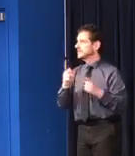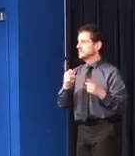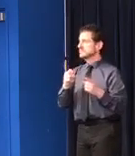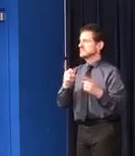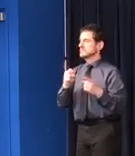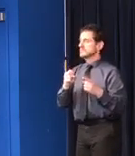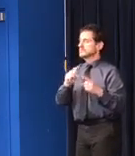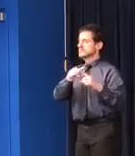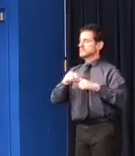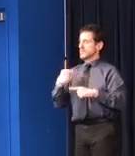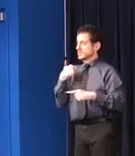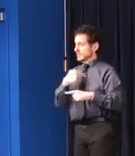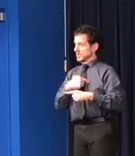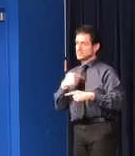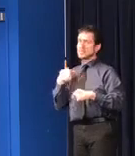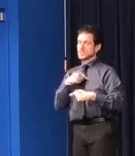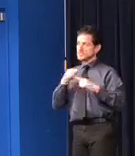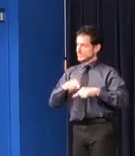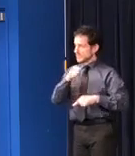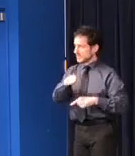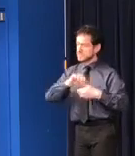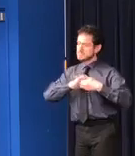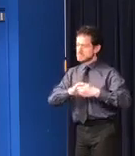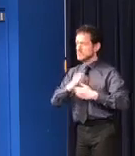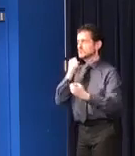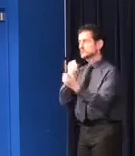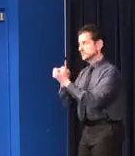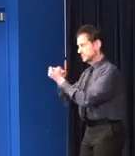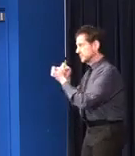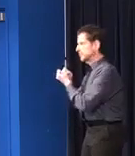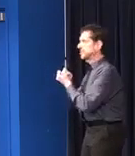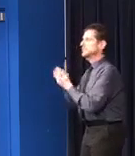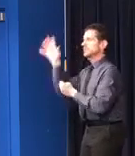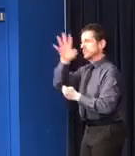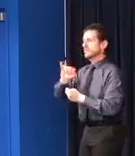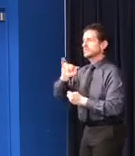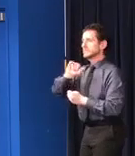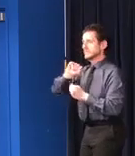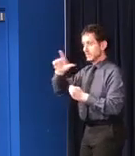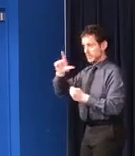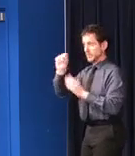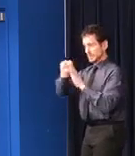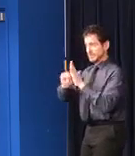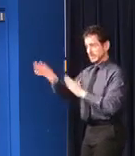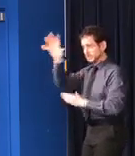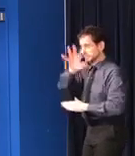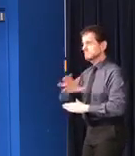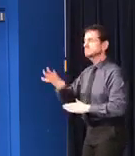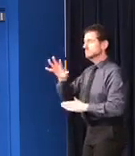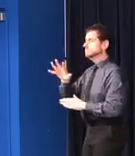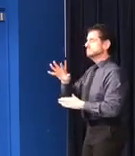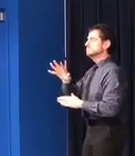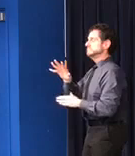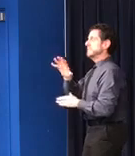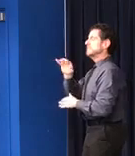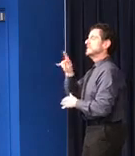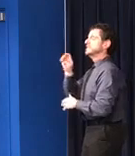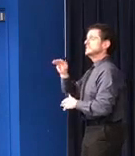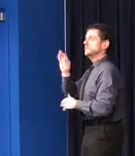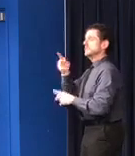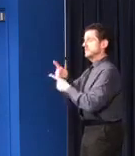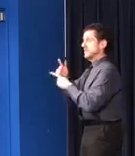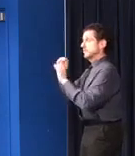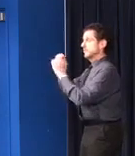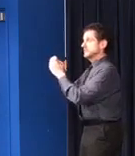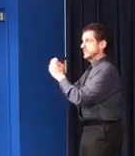to support the 19 continuums within the entire state of Illinois in response to the needs of the distinct communities that they